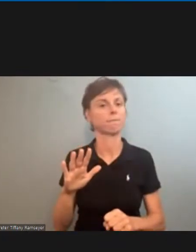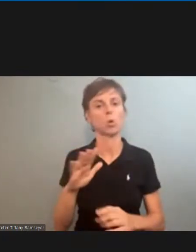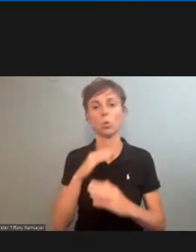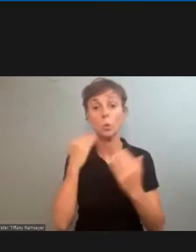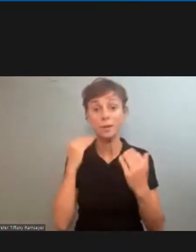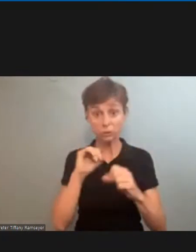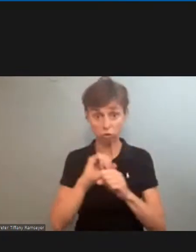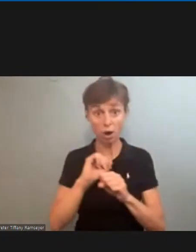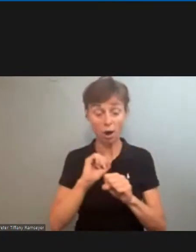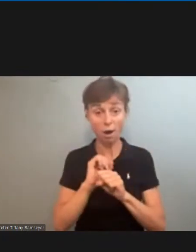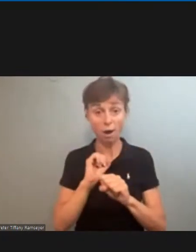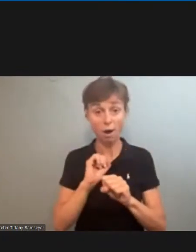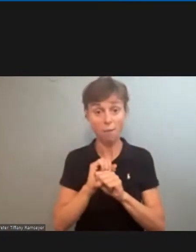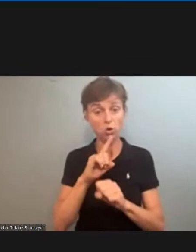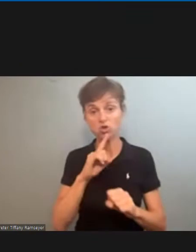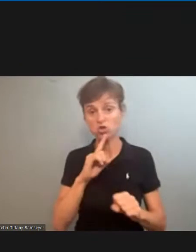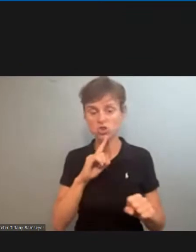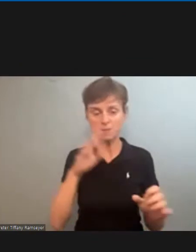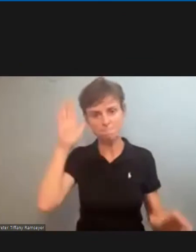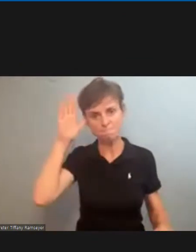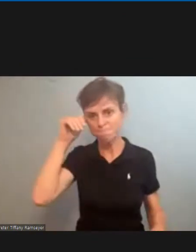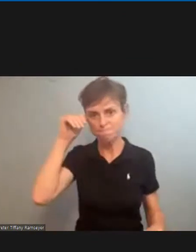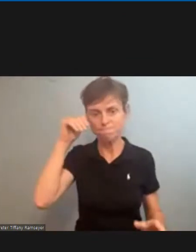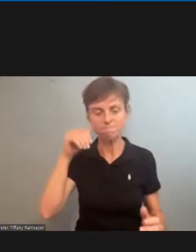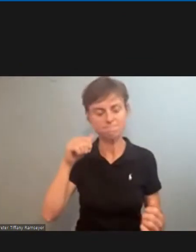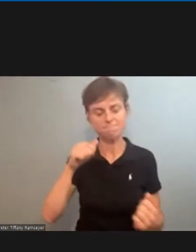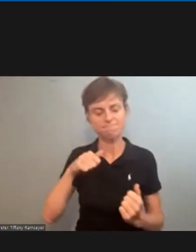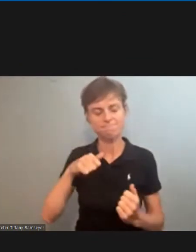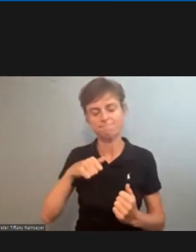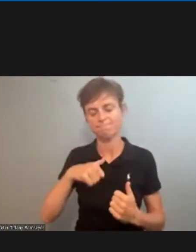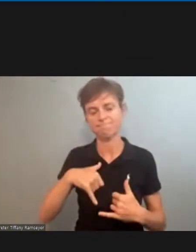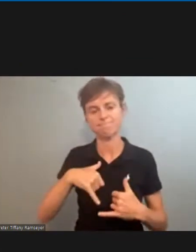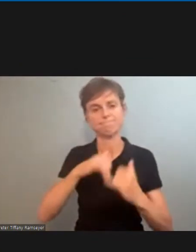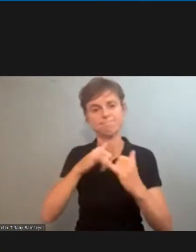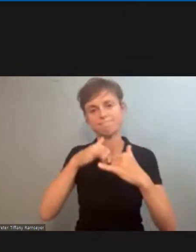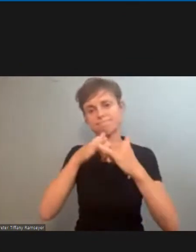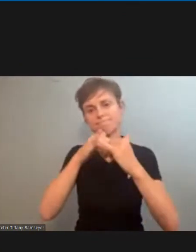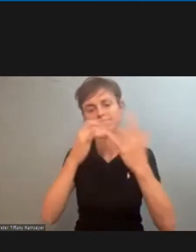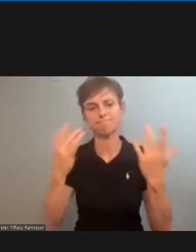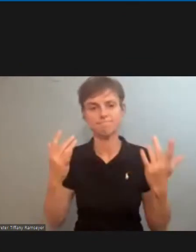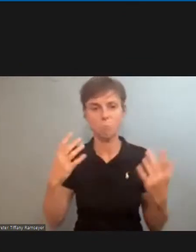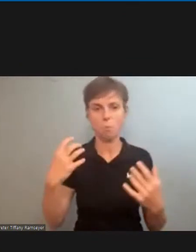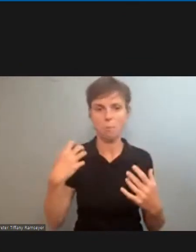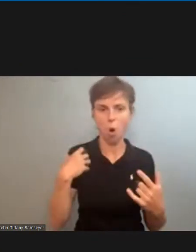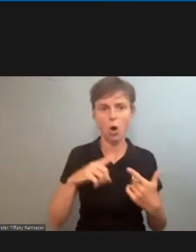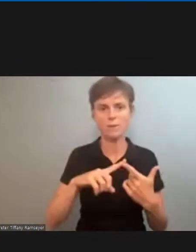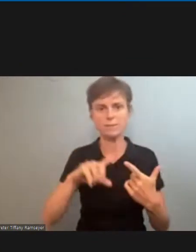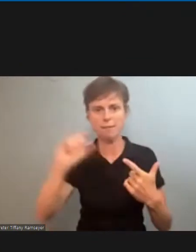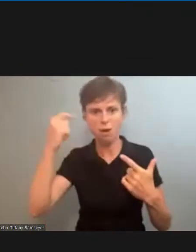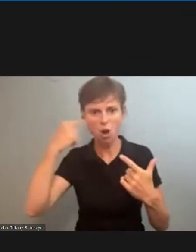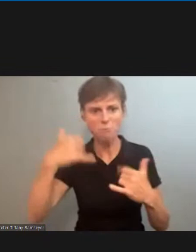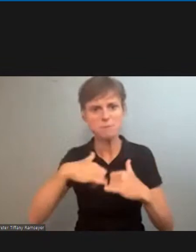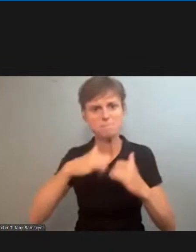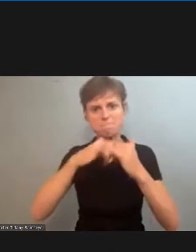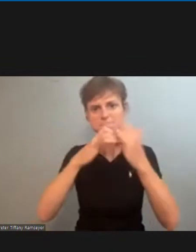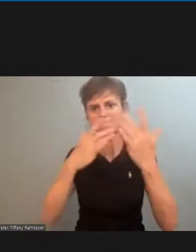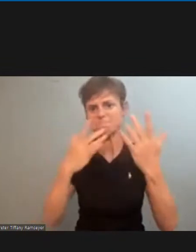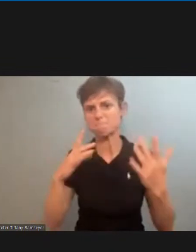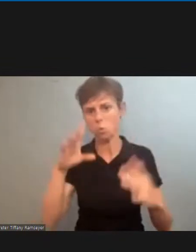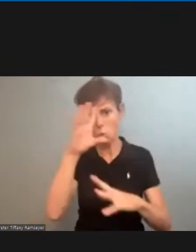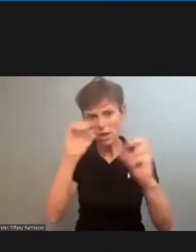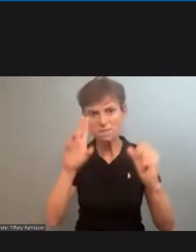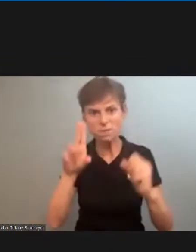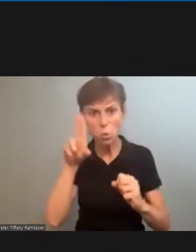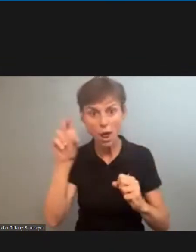and really stormed the heavens took on their bosses took on the government took on the president united states and as it turned on they had to take take